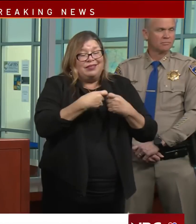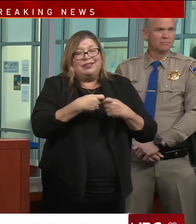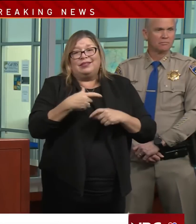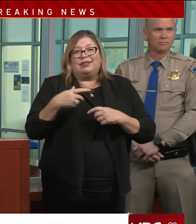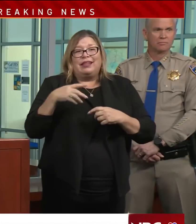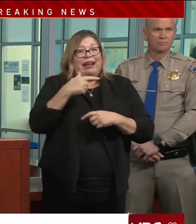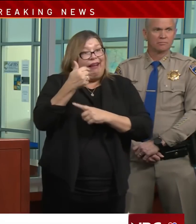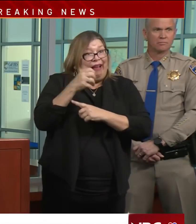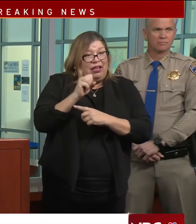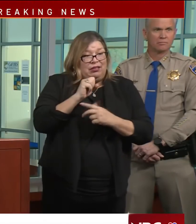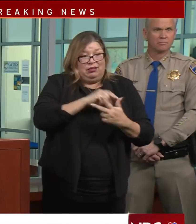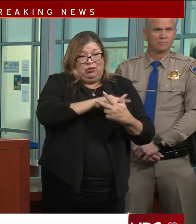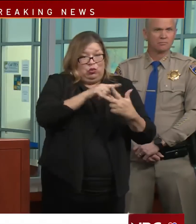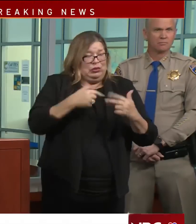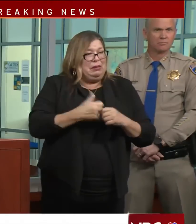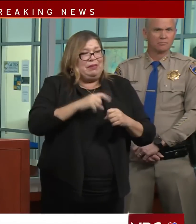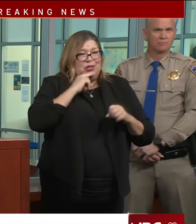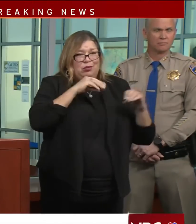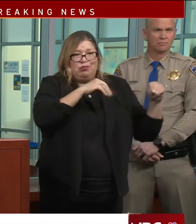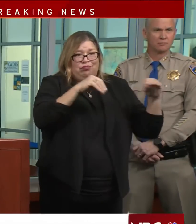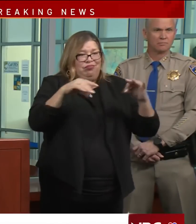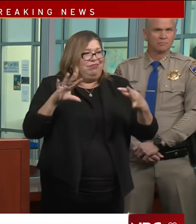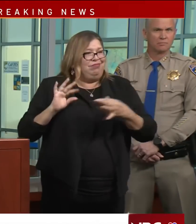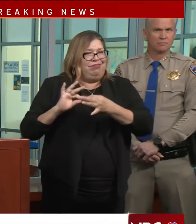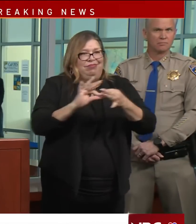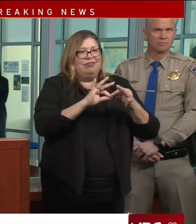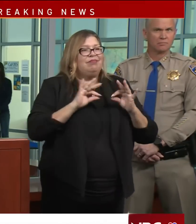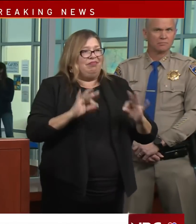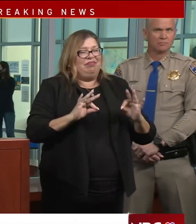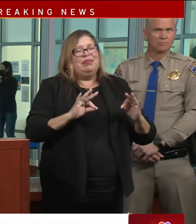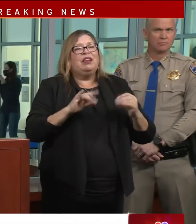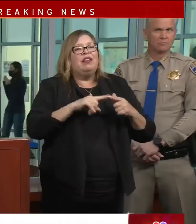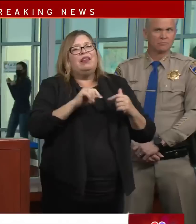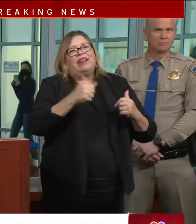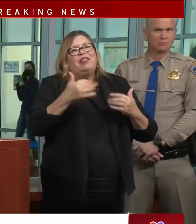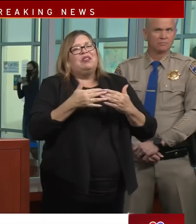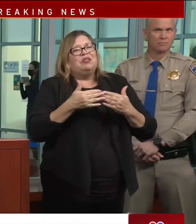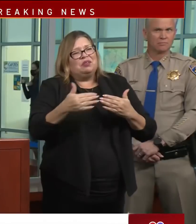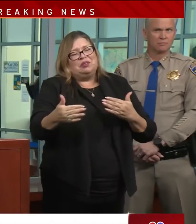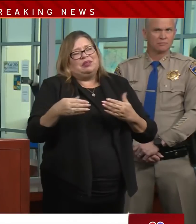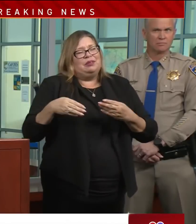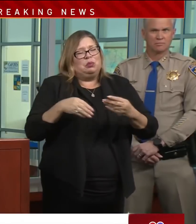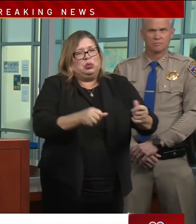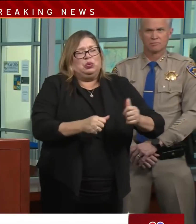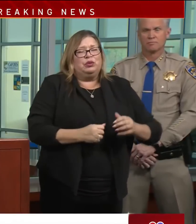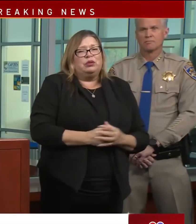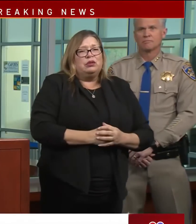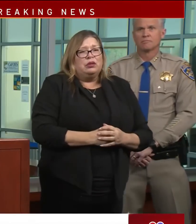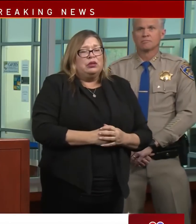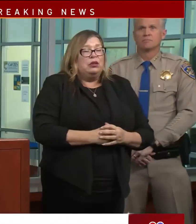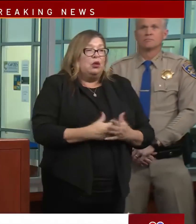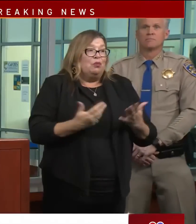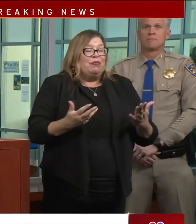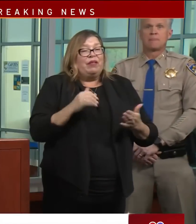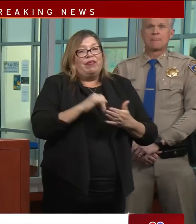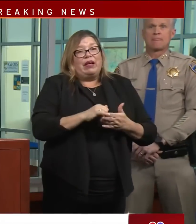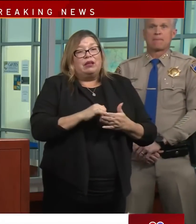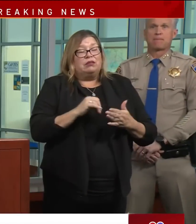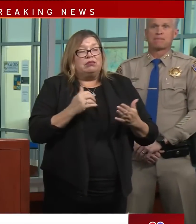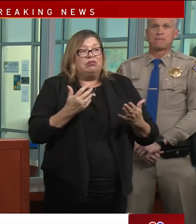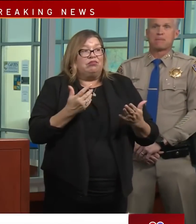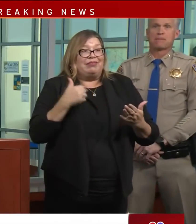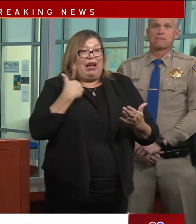service comes back online, you know, the rest of it can be pretty smooth. So that's really going to be